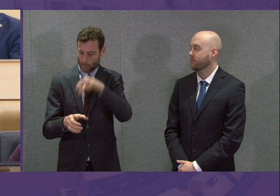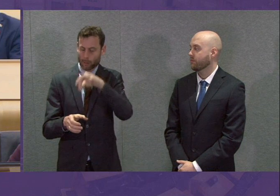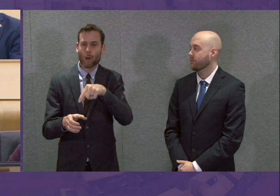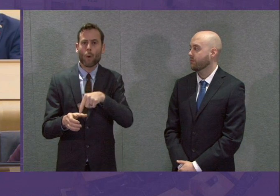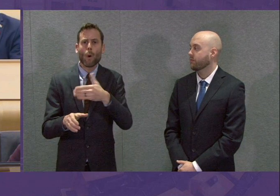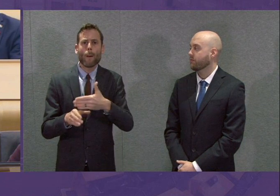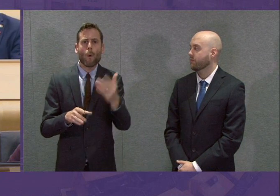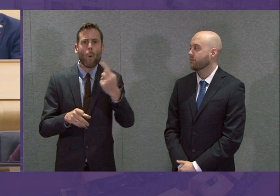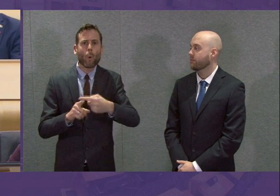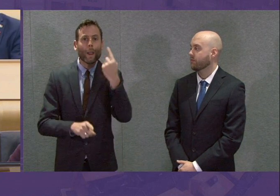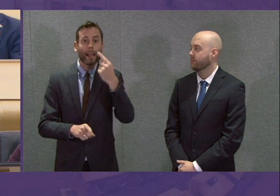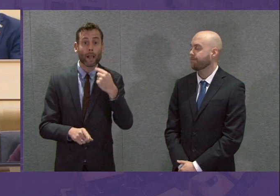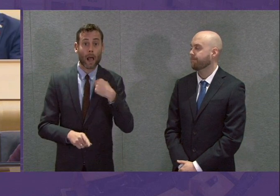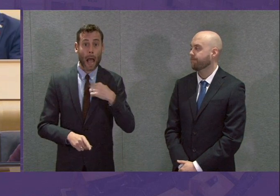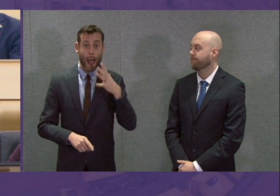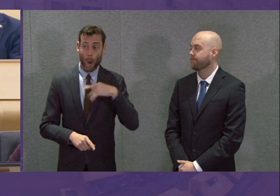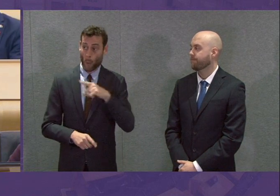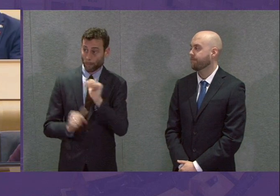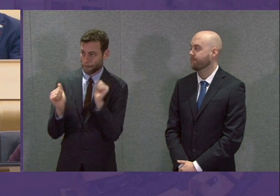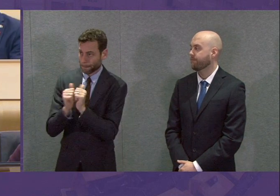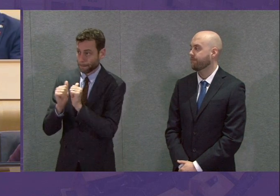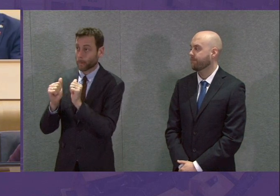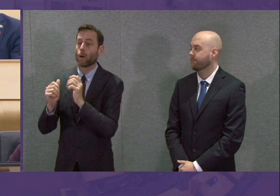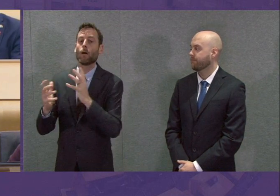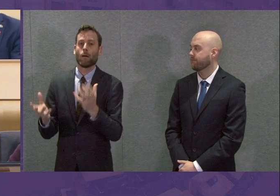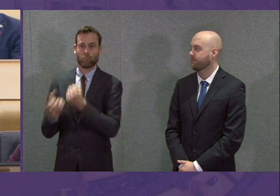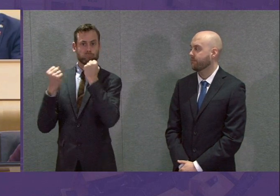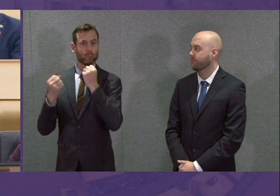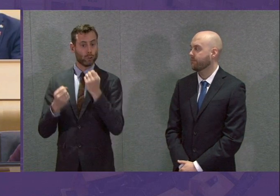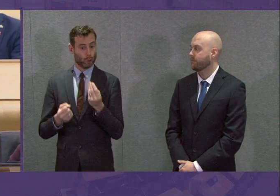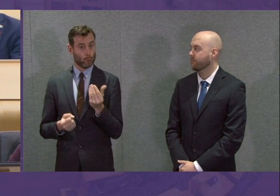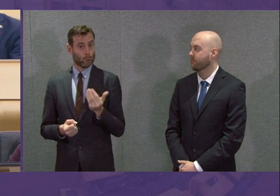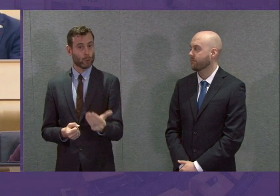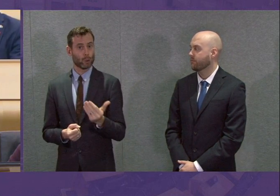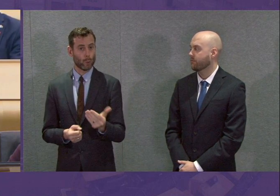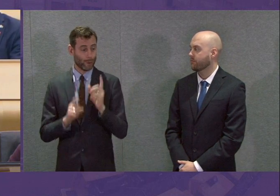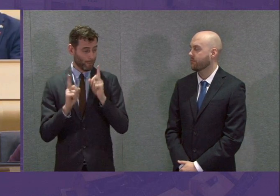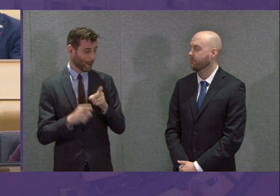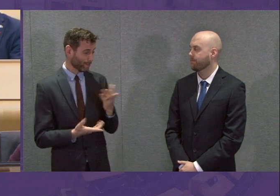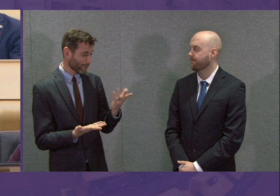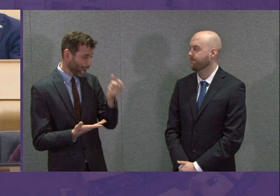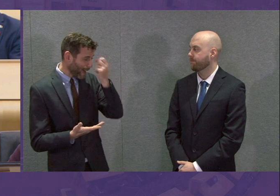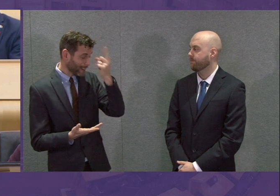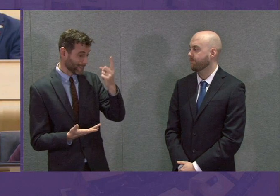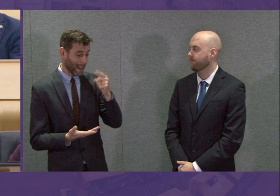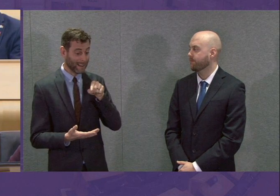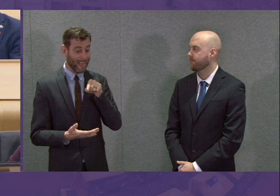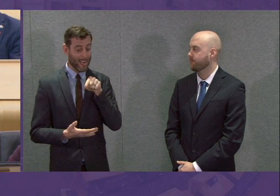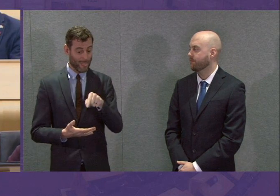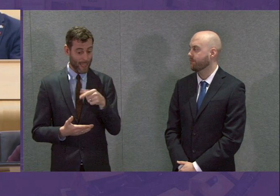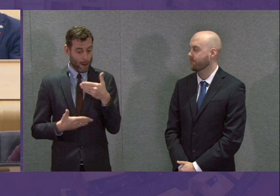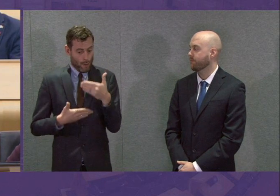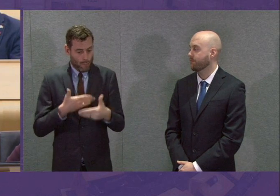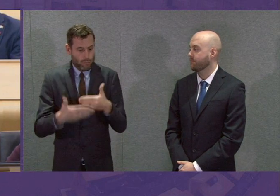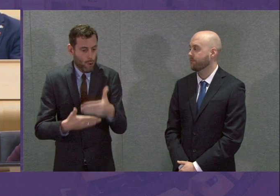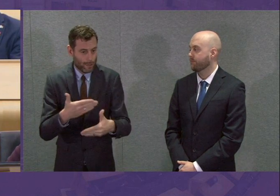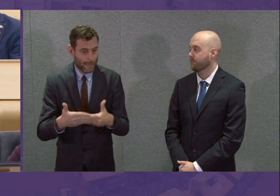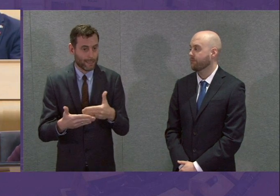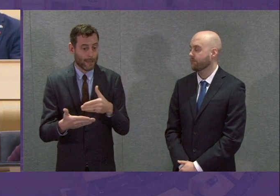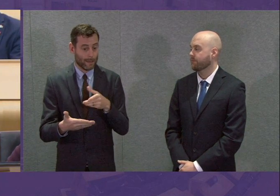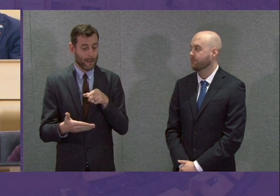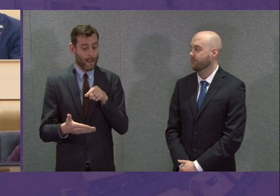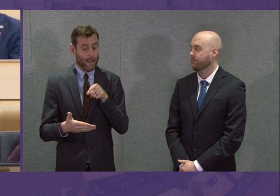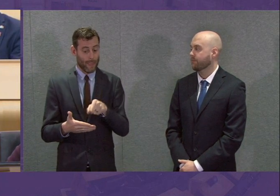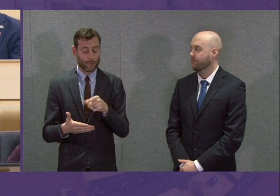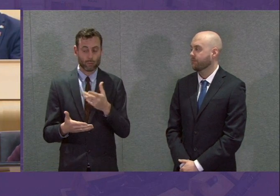that is very soon. It's in all of our interest to see that. But Richard Leonard will understand the processes that require to be gone through to